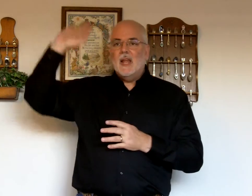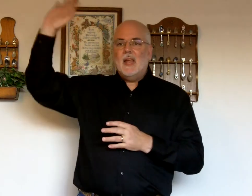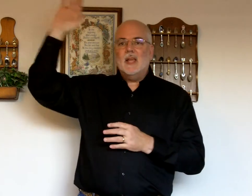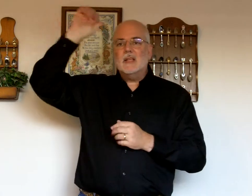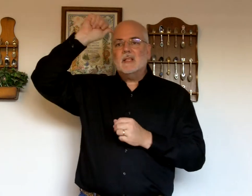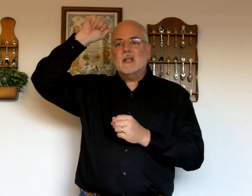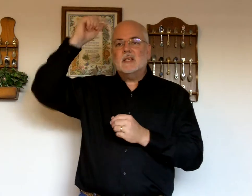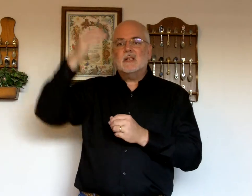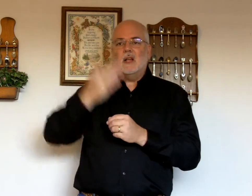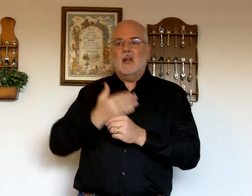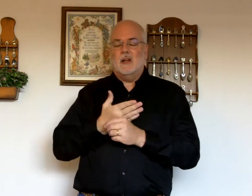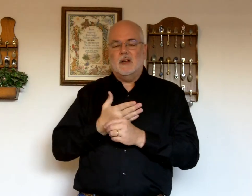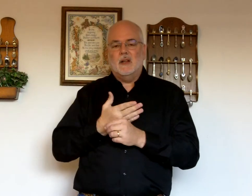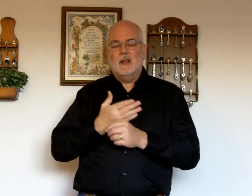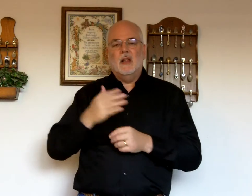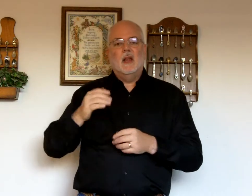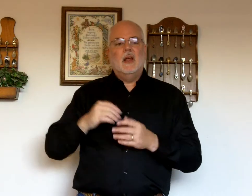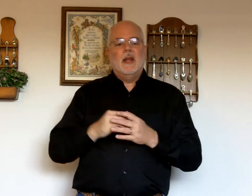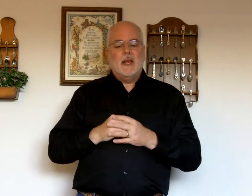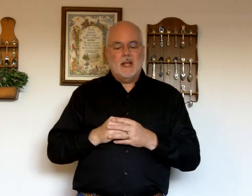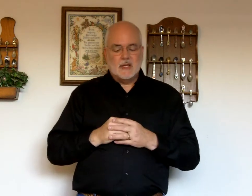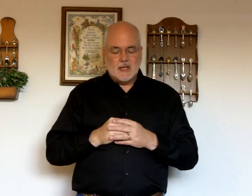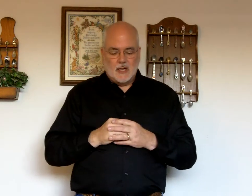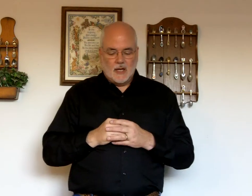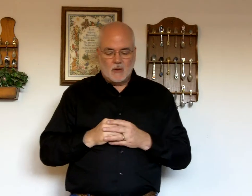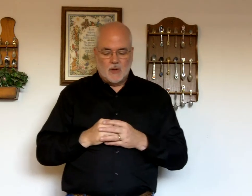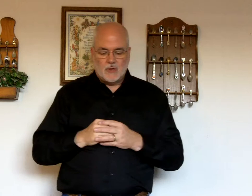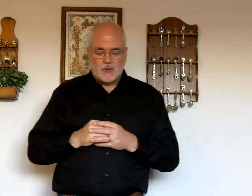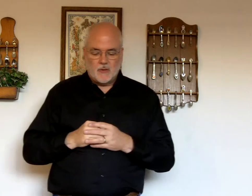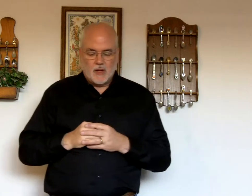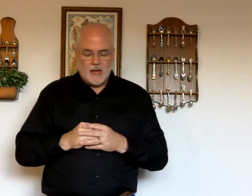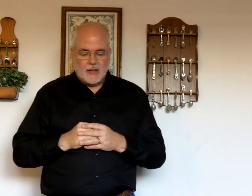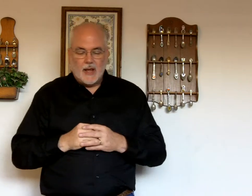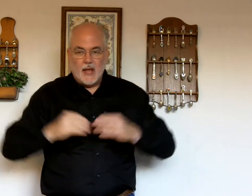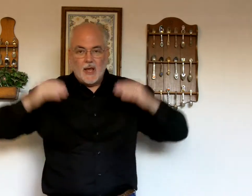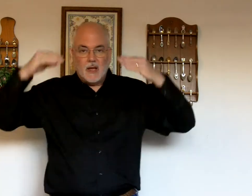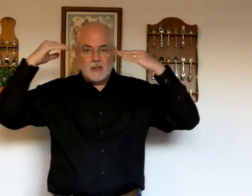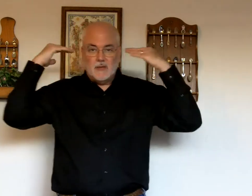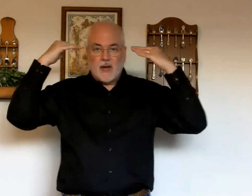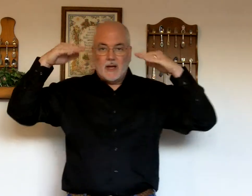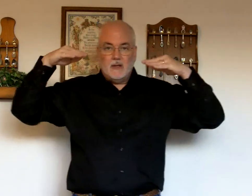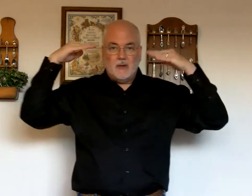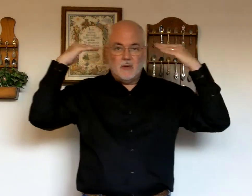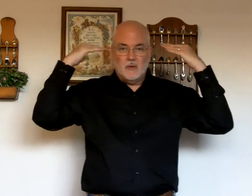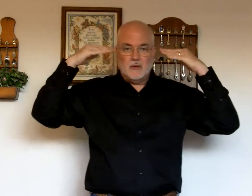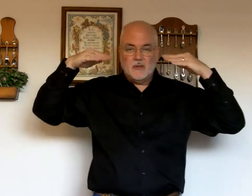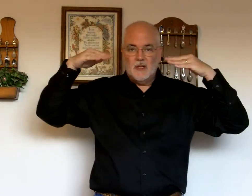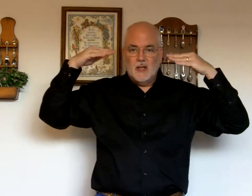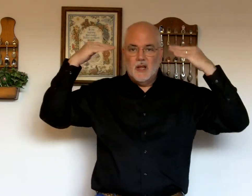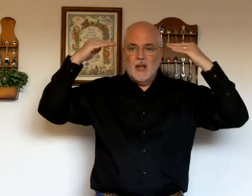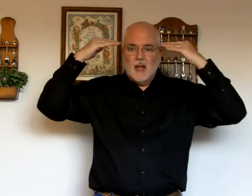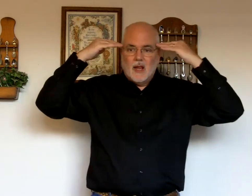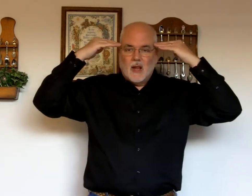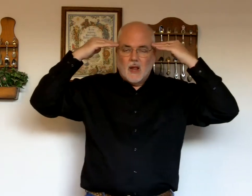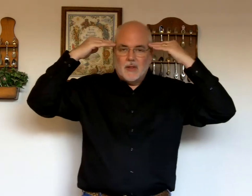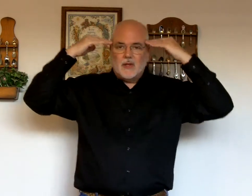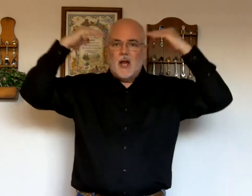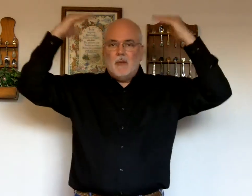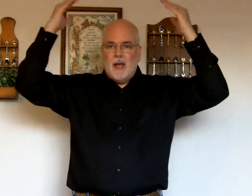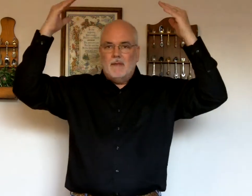His son. In sign language, the head is divided in two. The top half